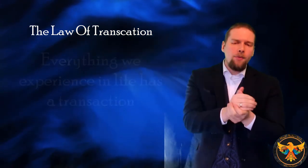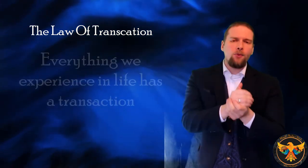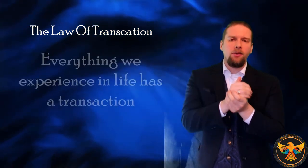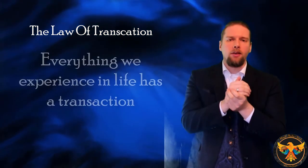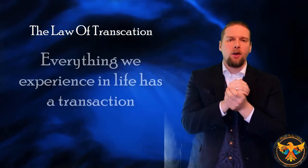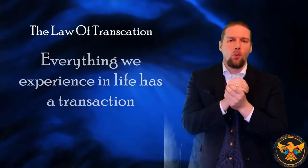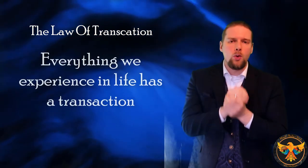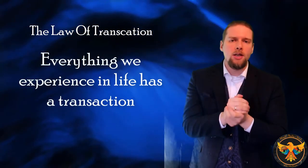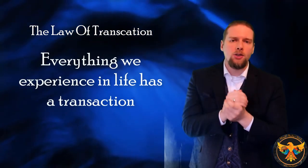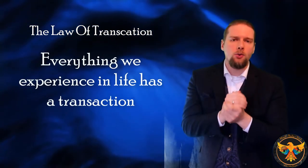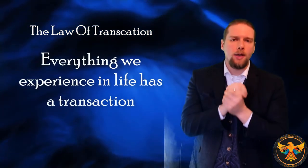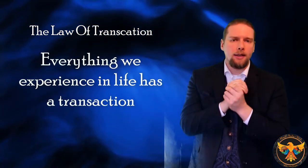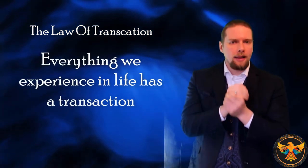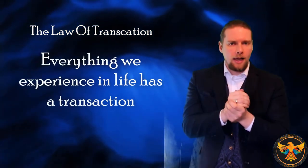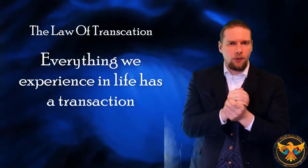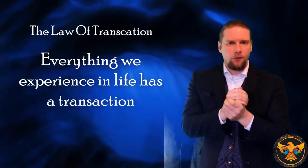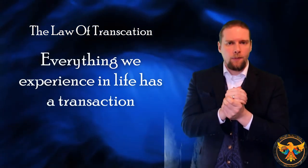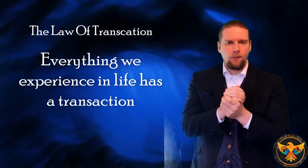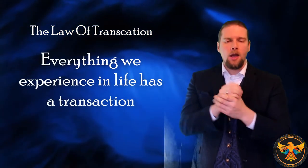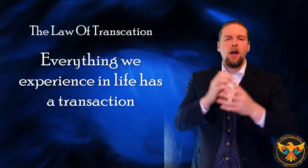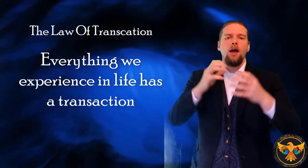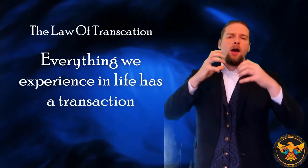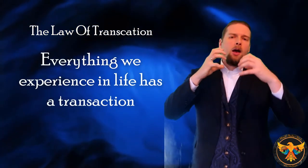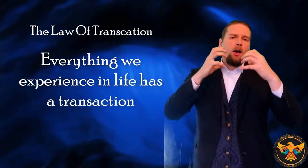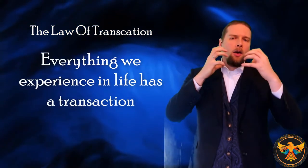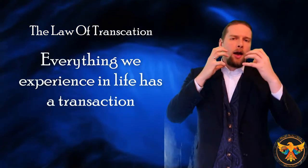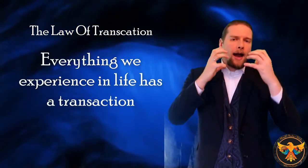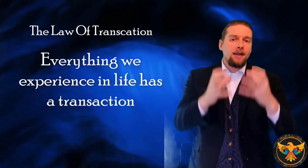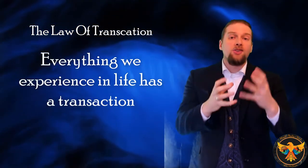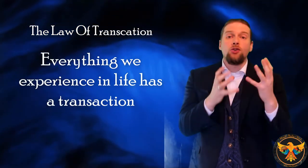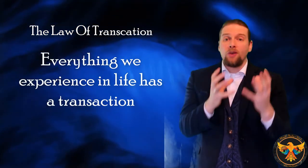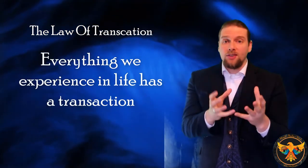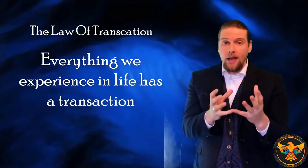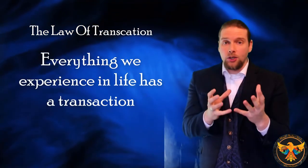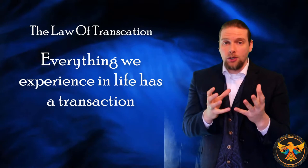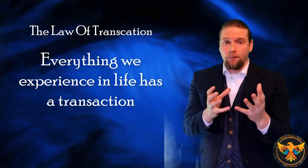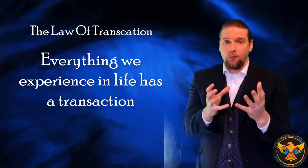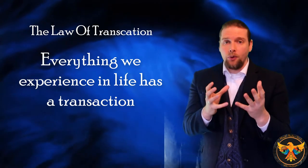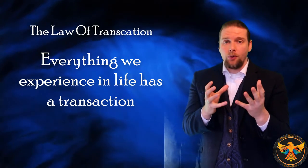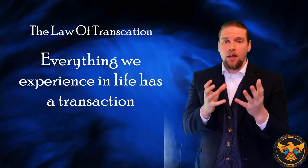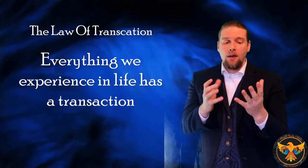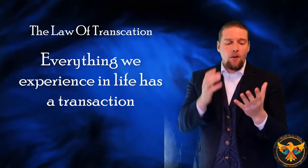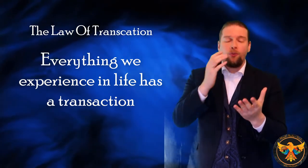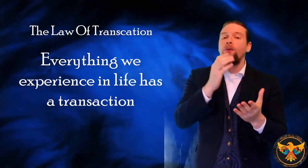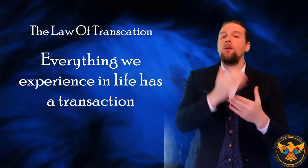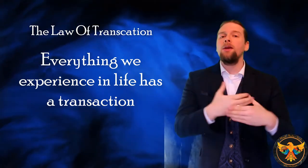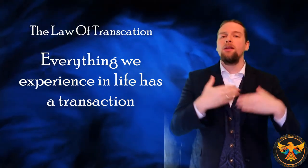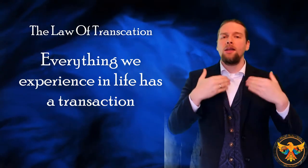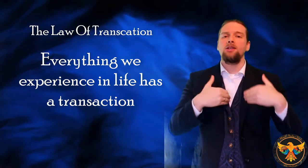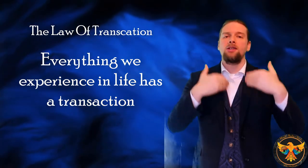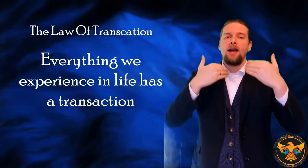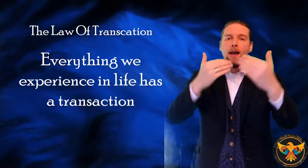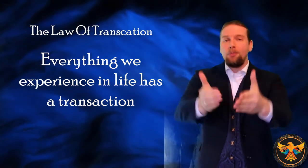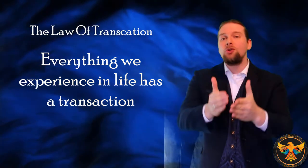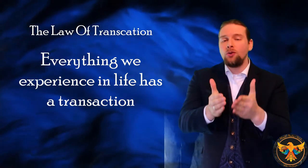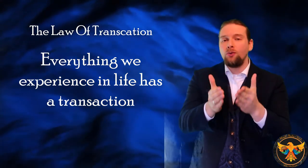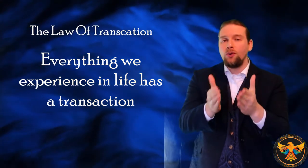Everything we do in life has a transaction, okay? Filming this episode for